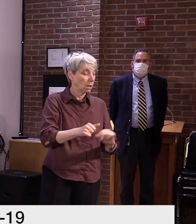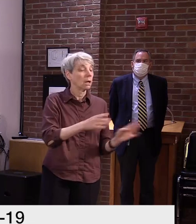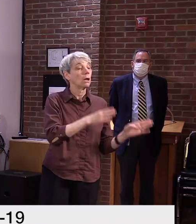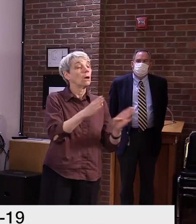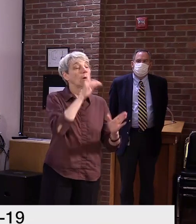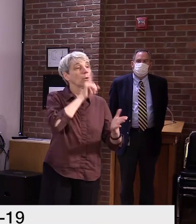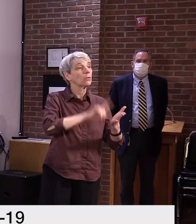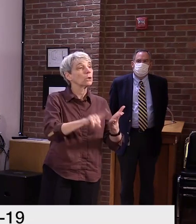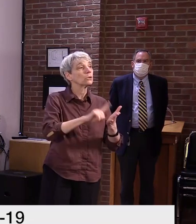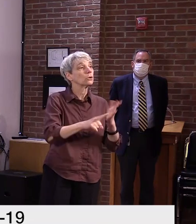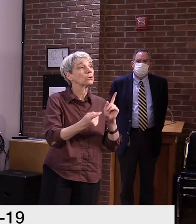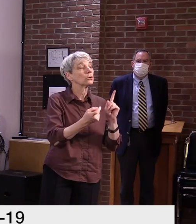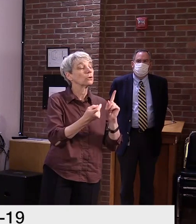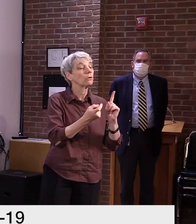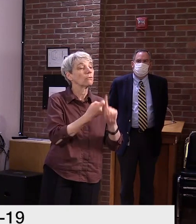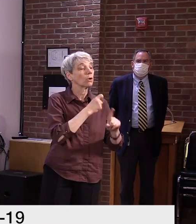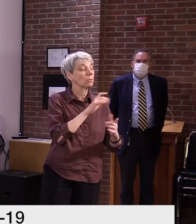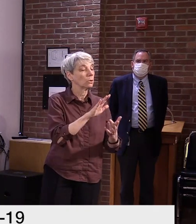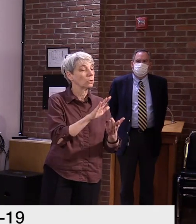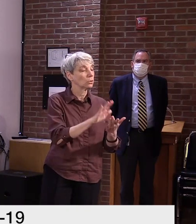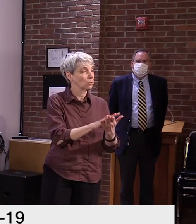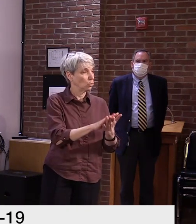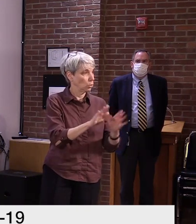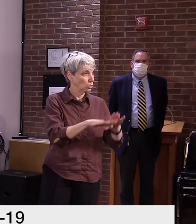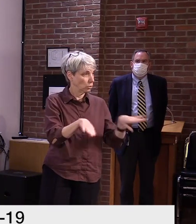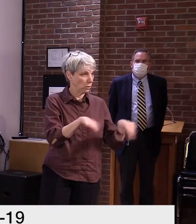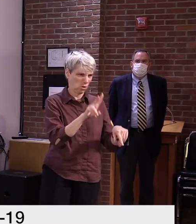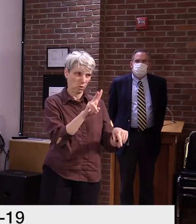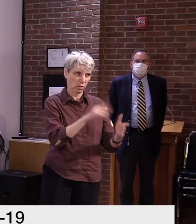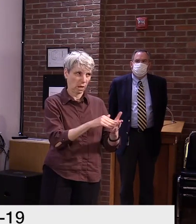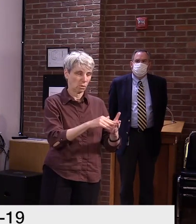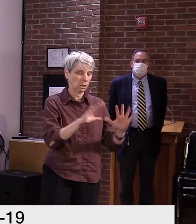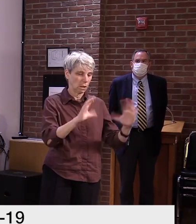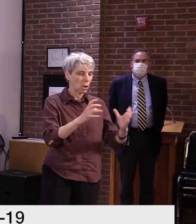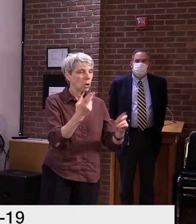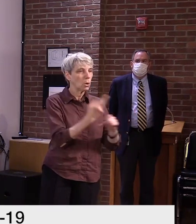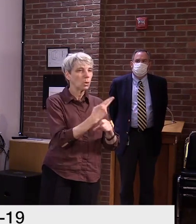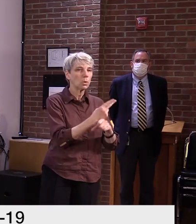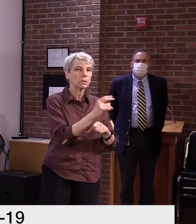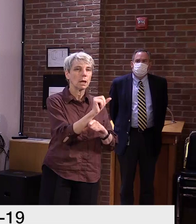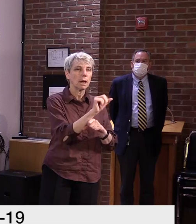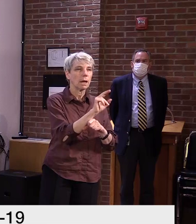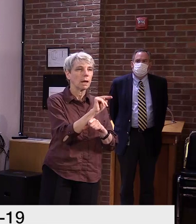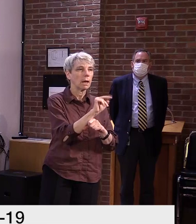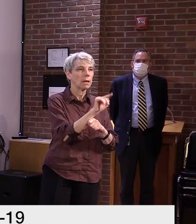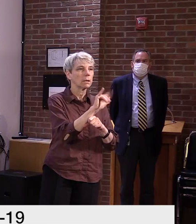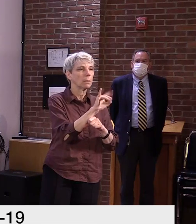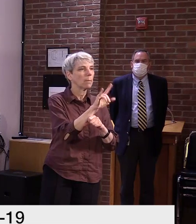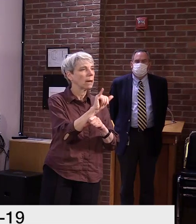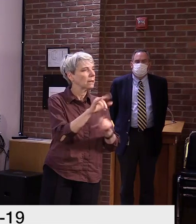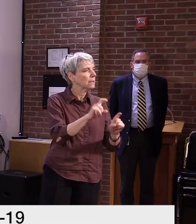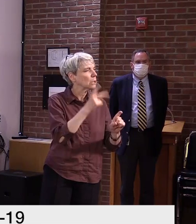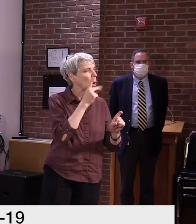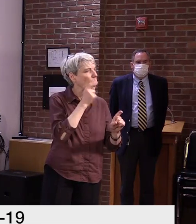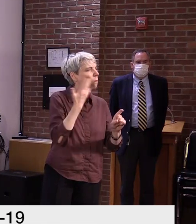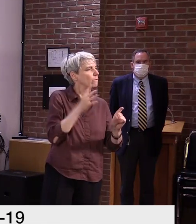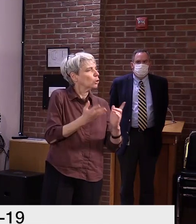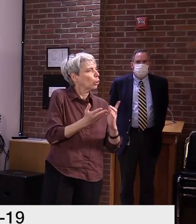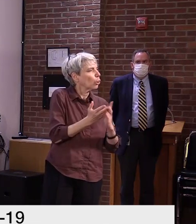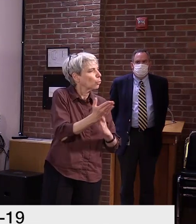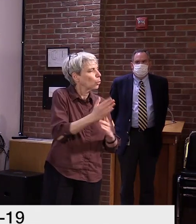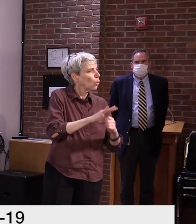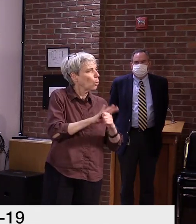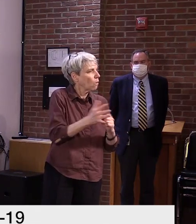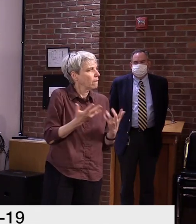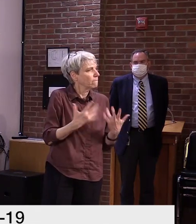2,000 children in school using antibody testing suggested a very low rate of infection in those children who had attended